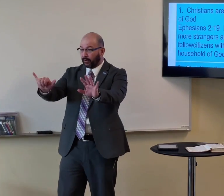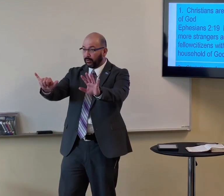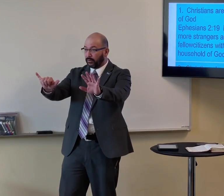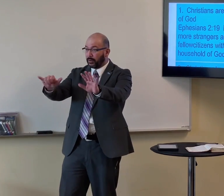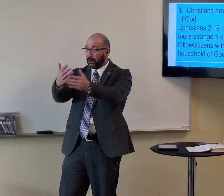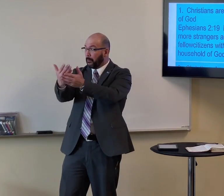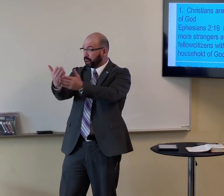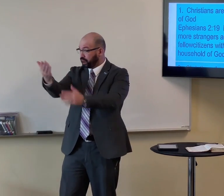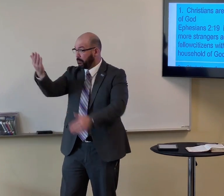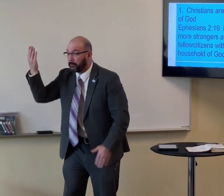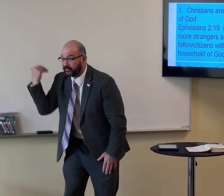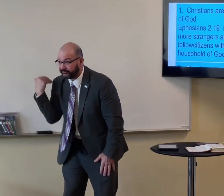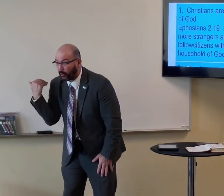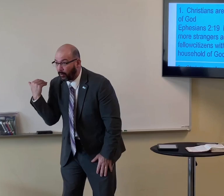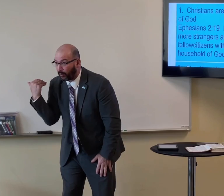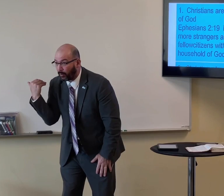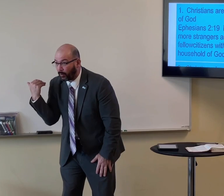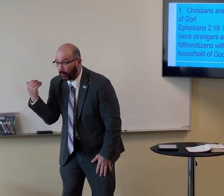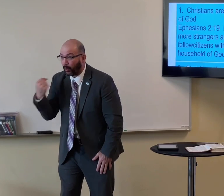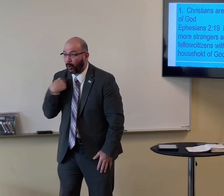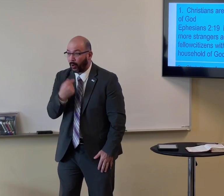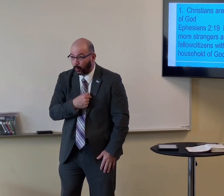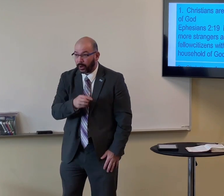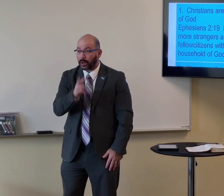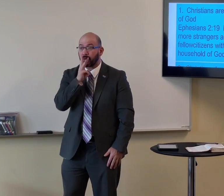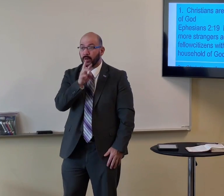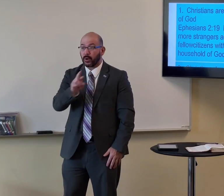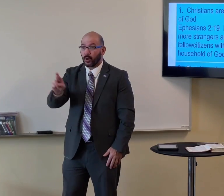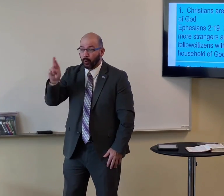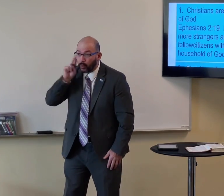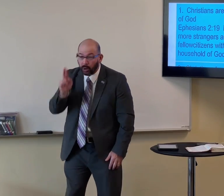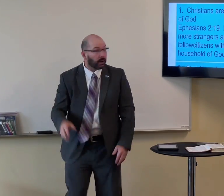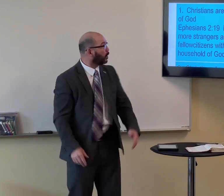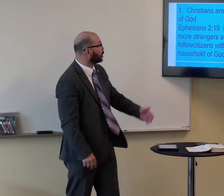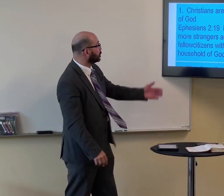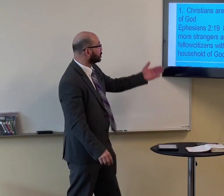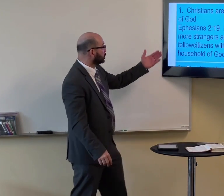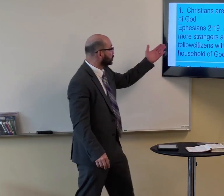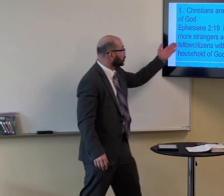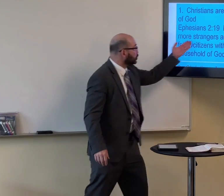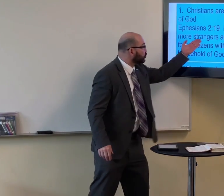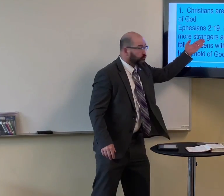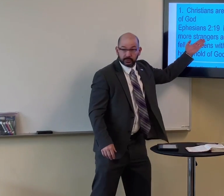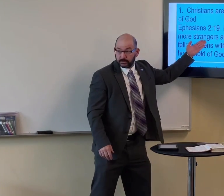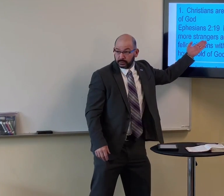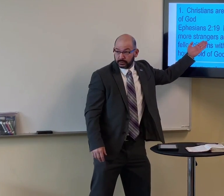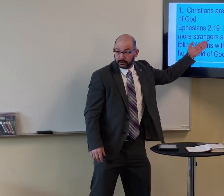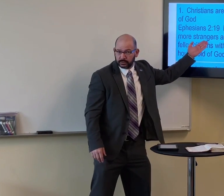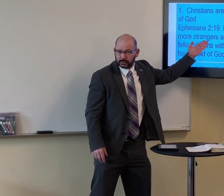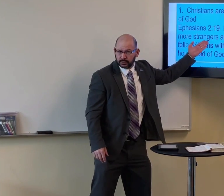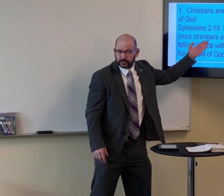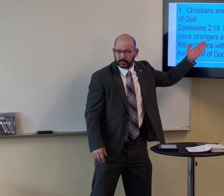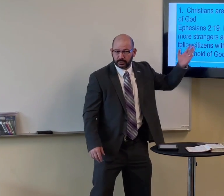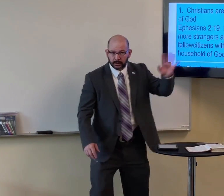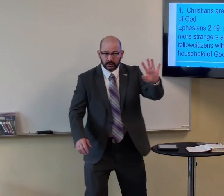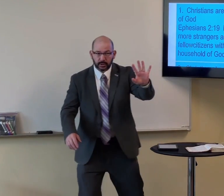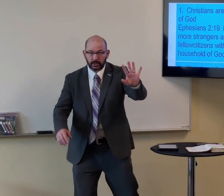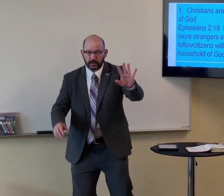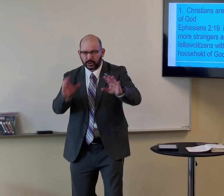So that, before, we were strangers, we